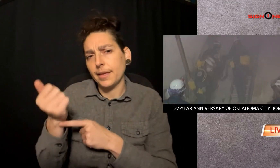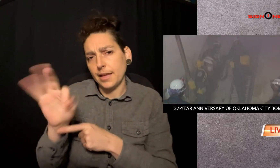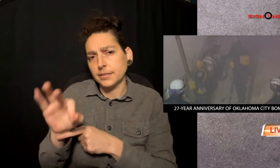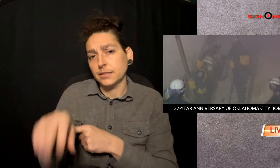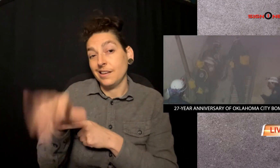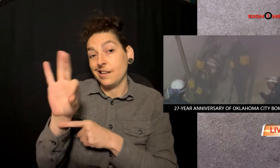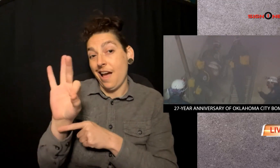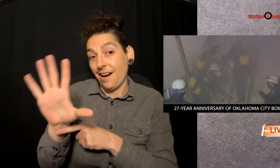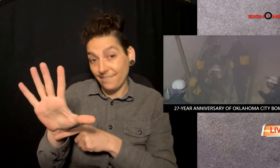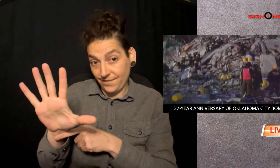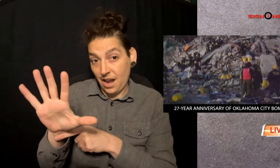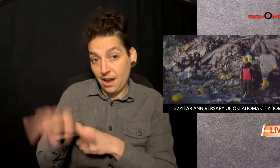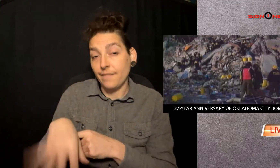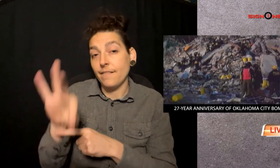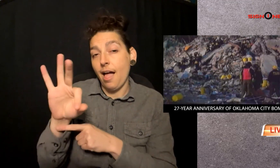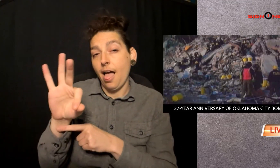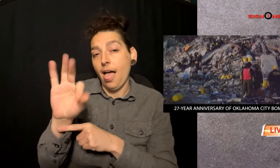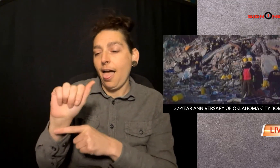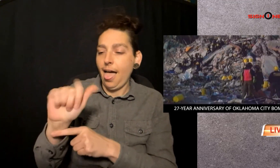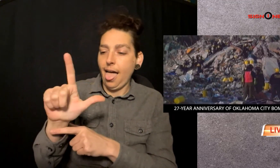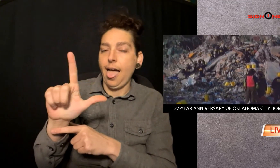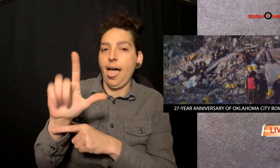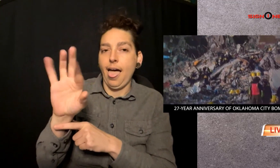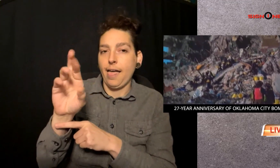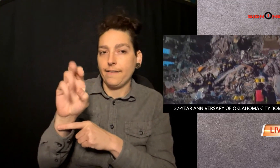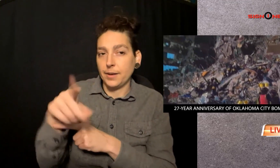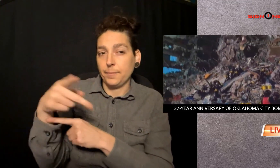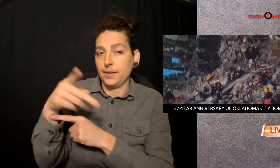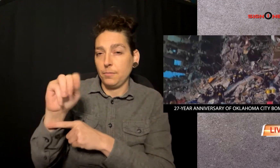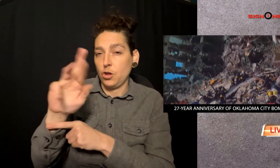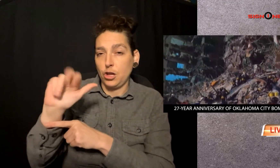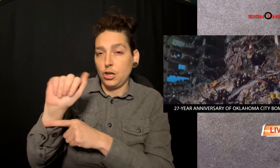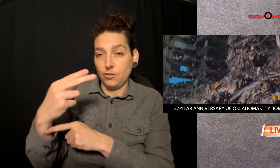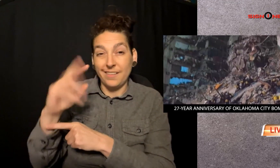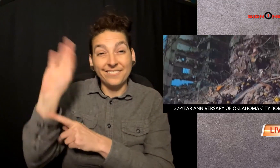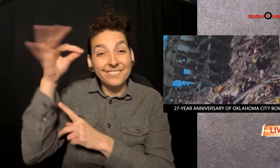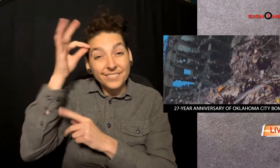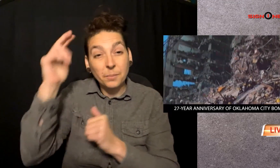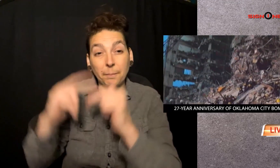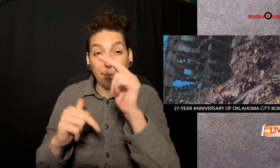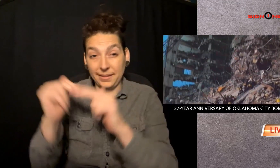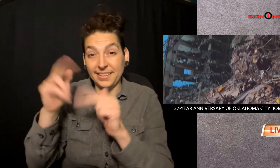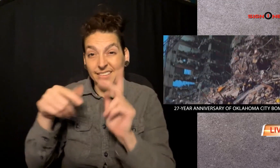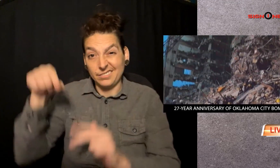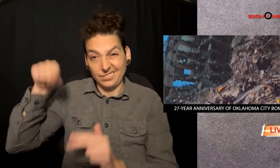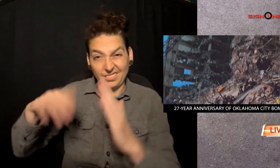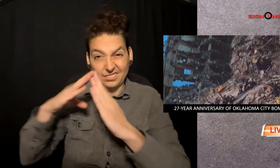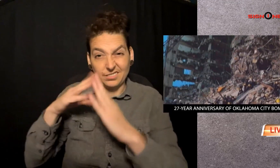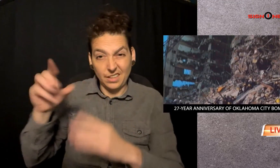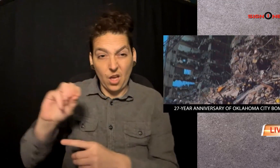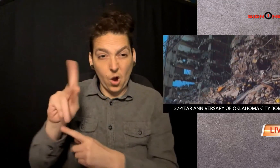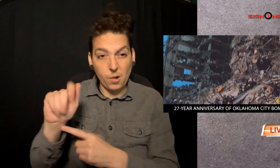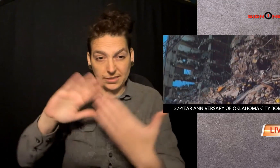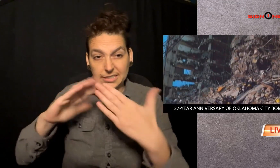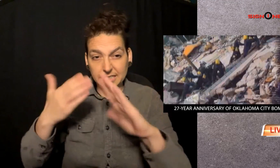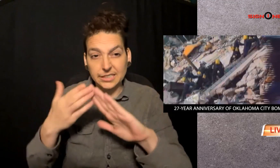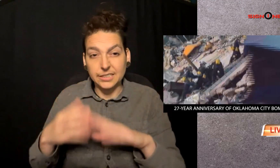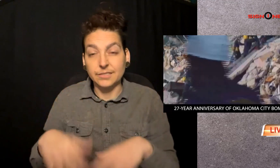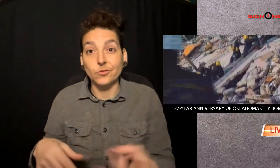It happened on April 19th 1995 at the Alfred P. Murrow Federal Building in downtown Oklahoma